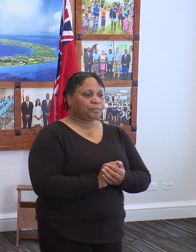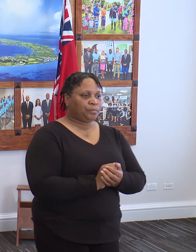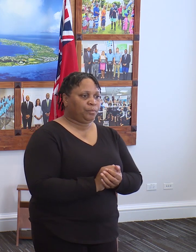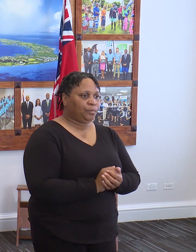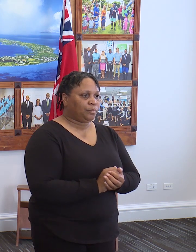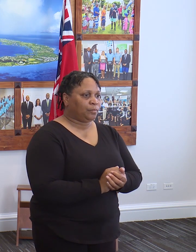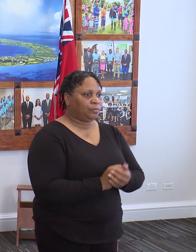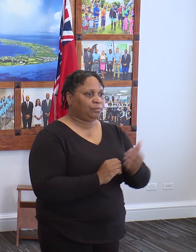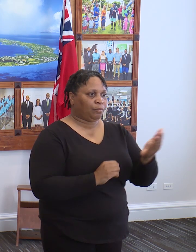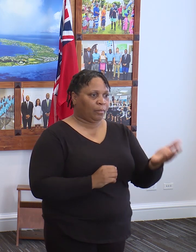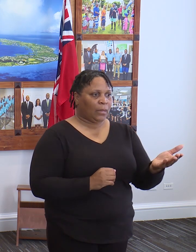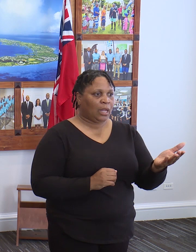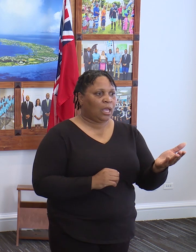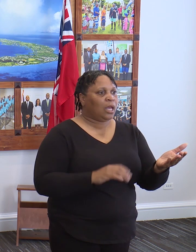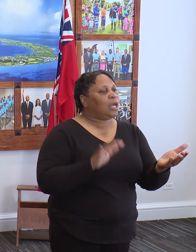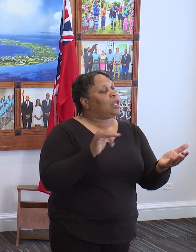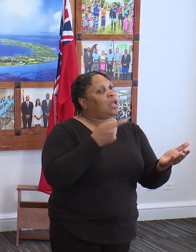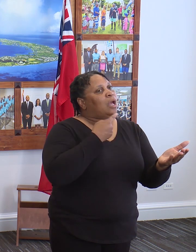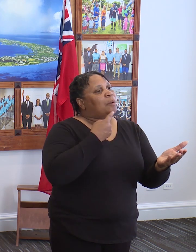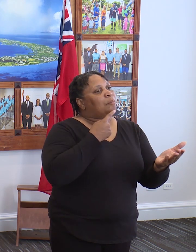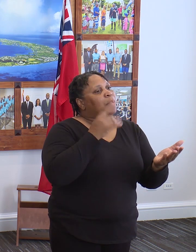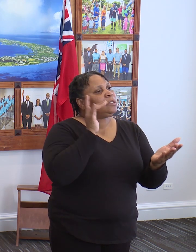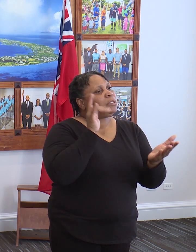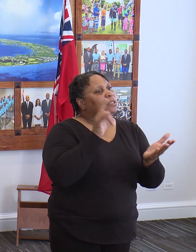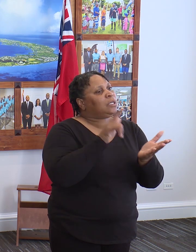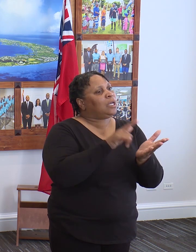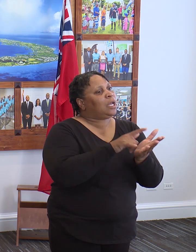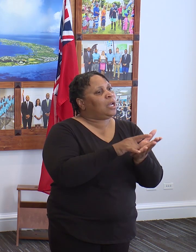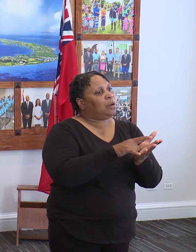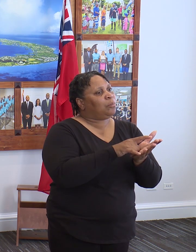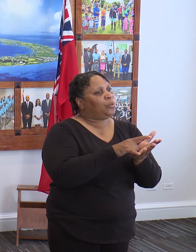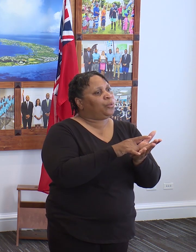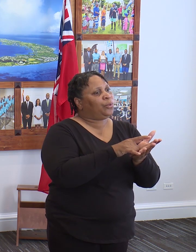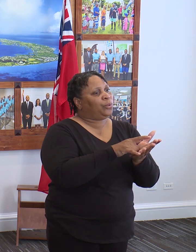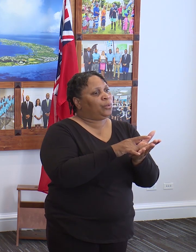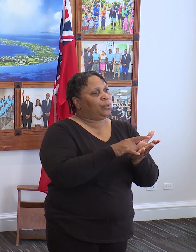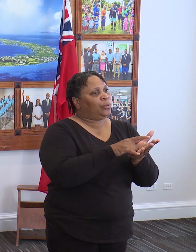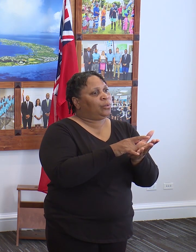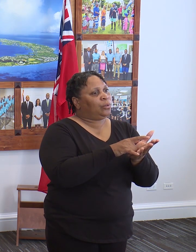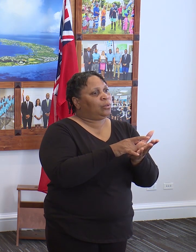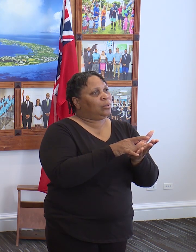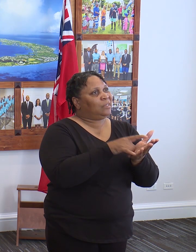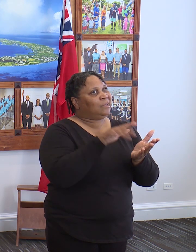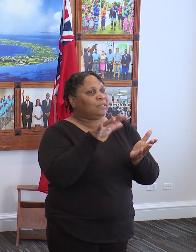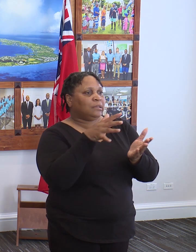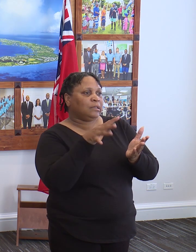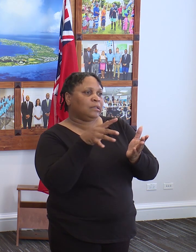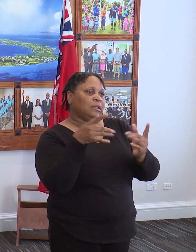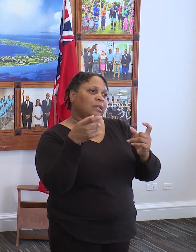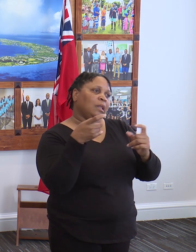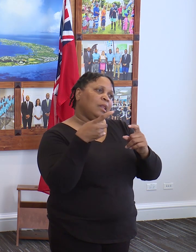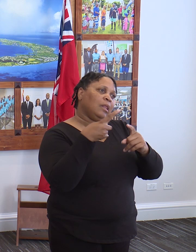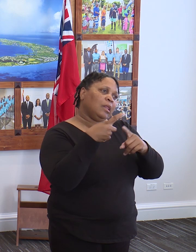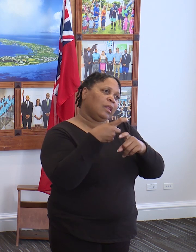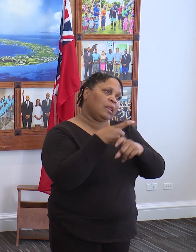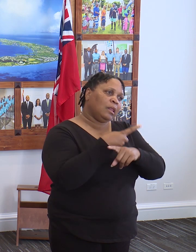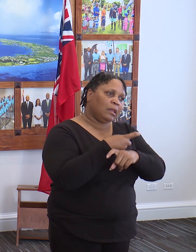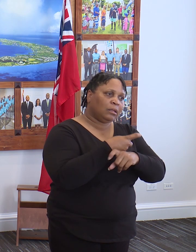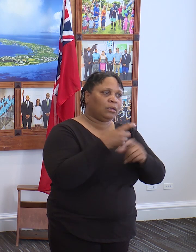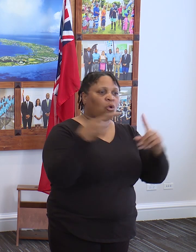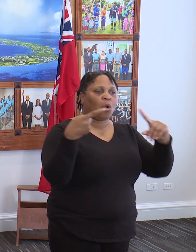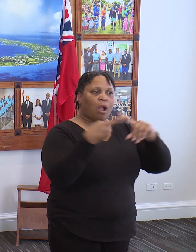All right. I also mentioned at the airport that there was some slight degree of conflict with the customs recently.